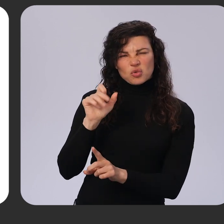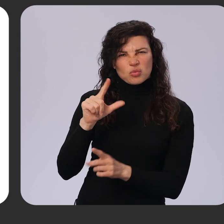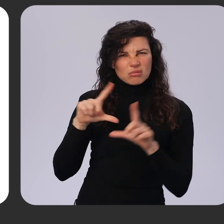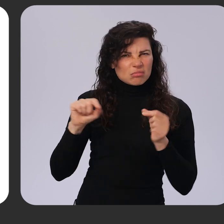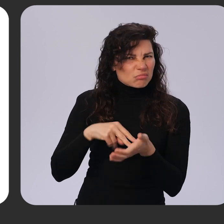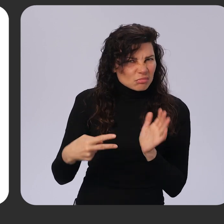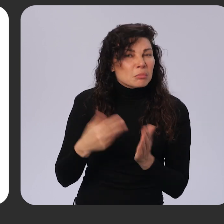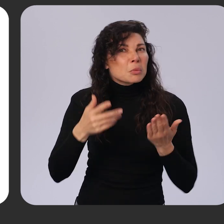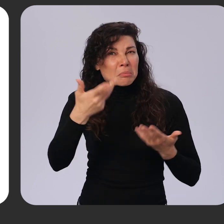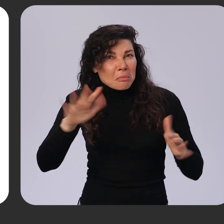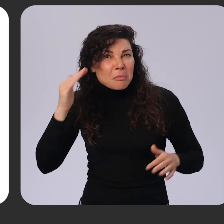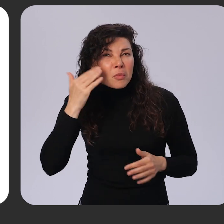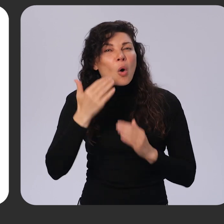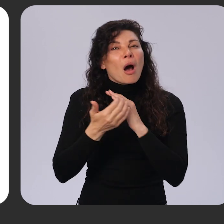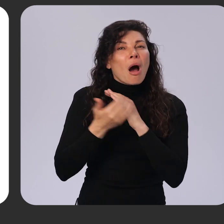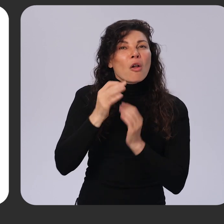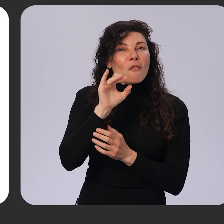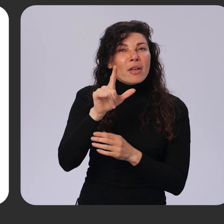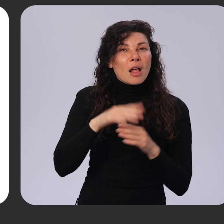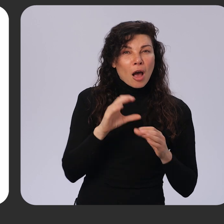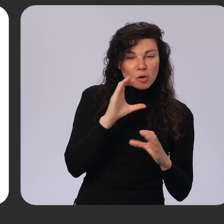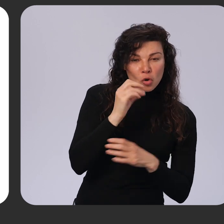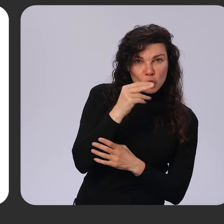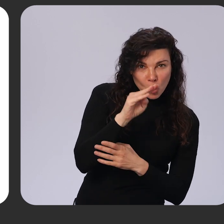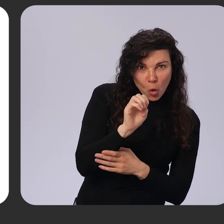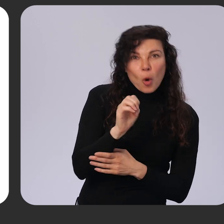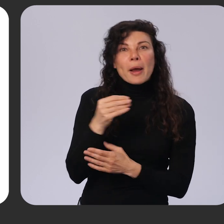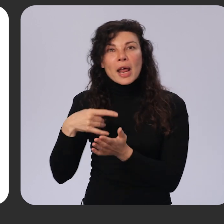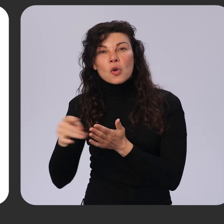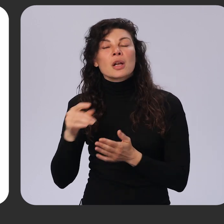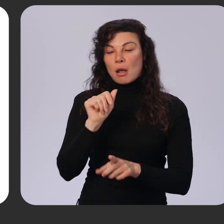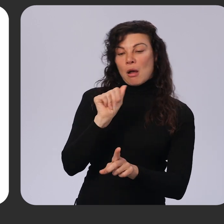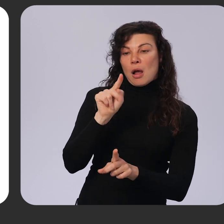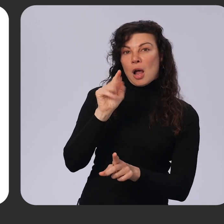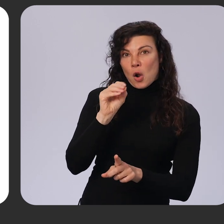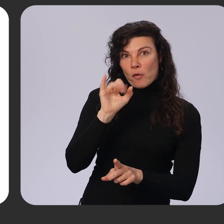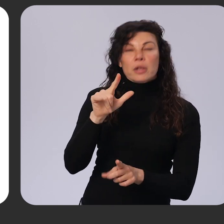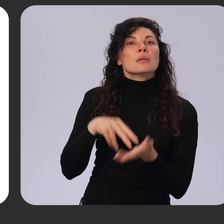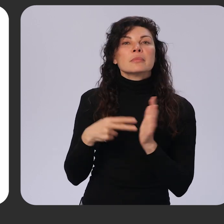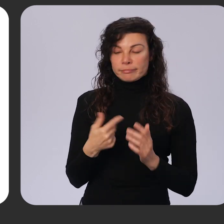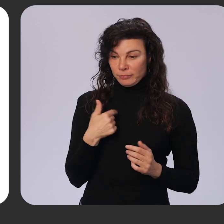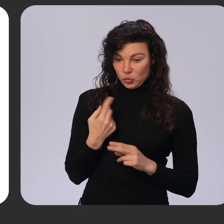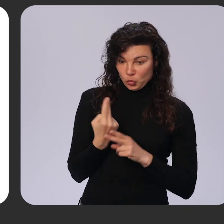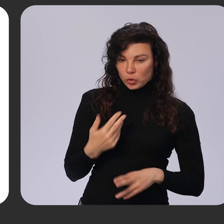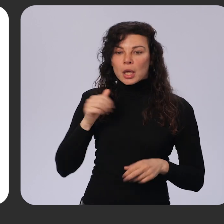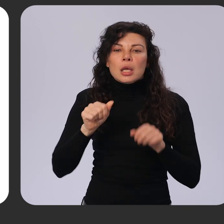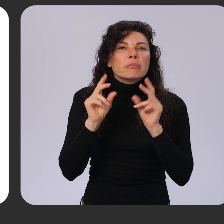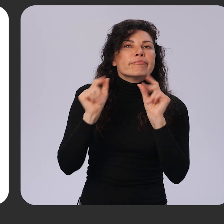familiar with Autofill on Chrome and Android. Autofill lets users quickly fill in forms on merchant websites using